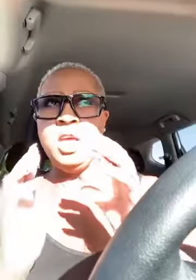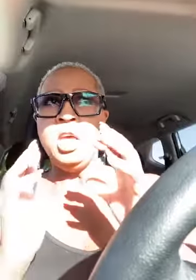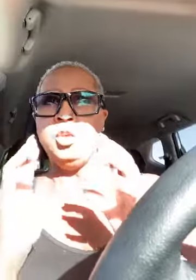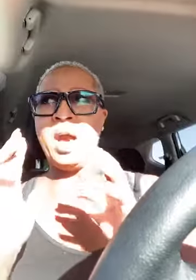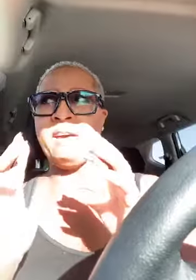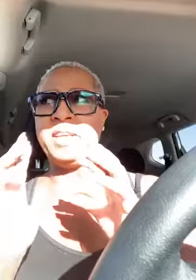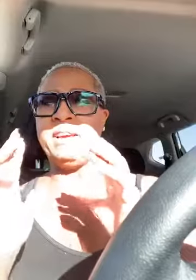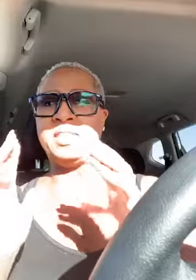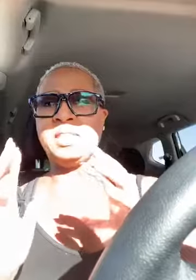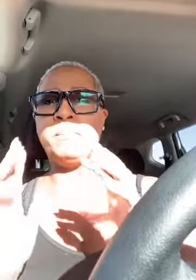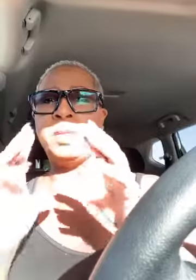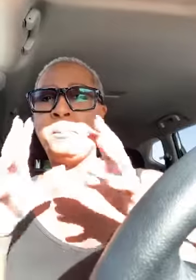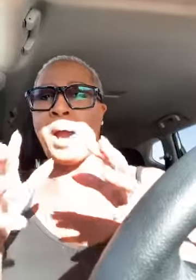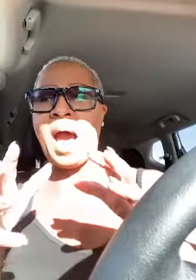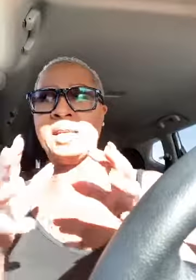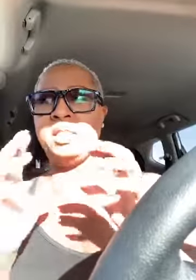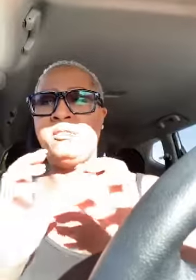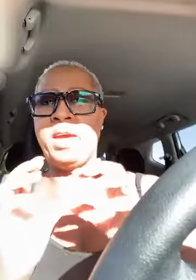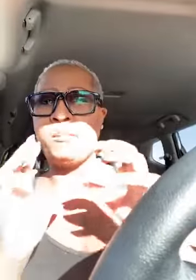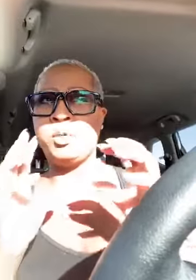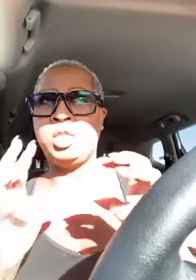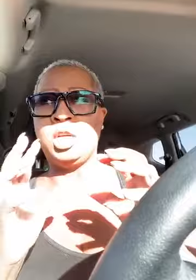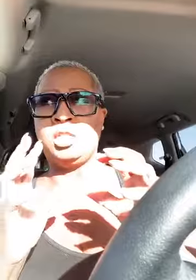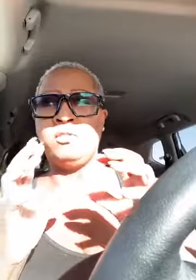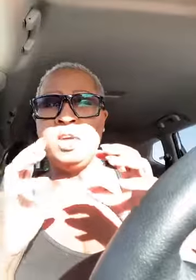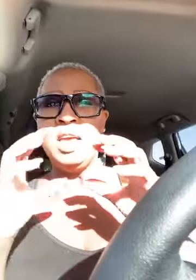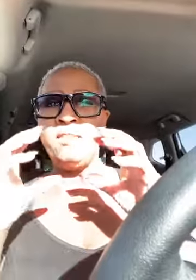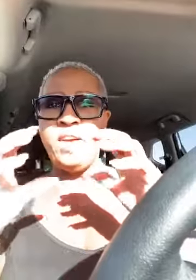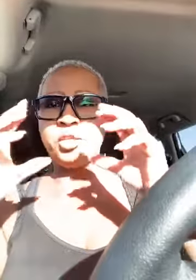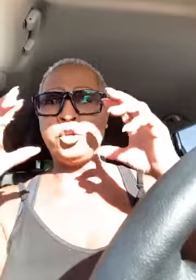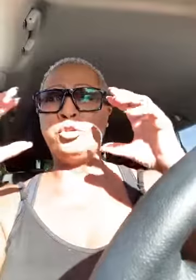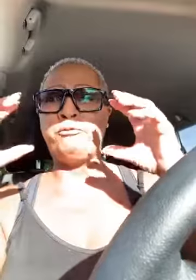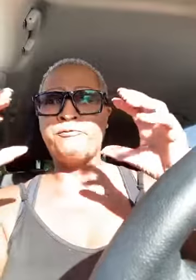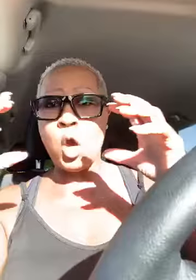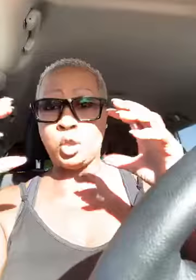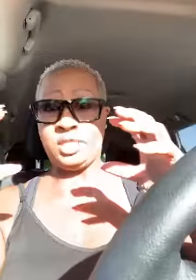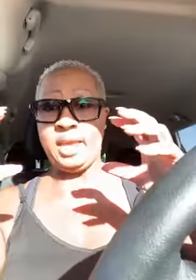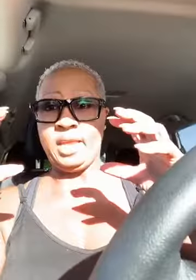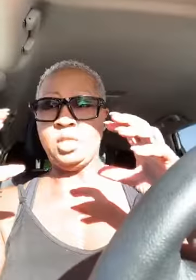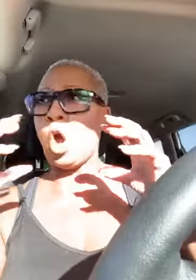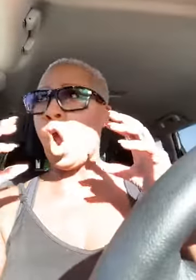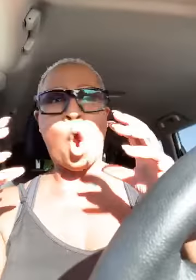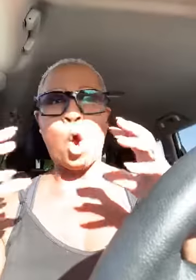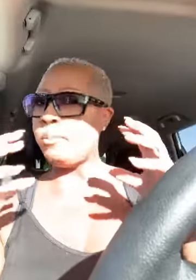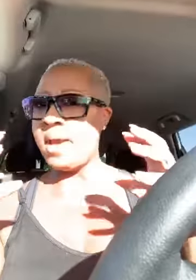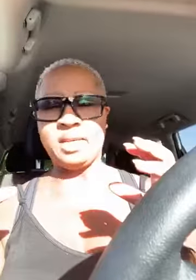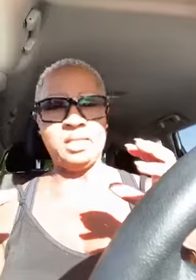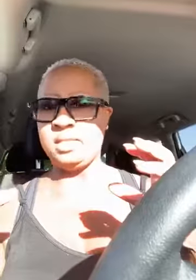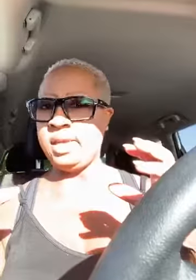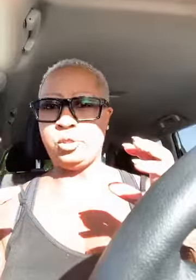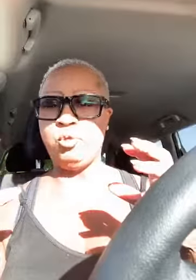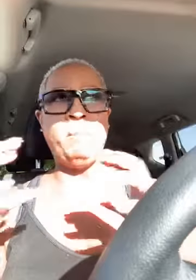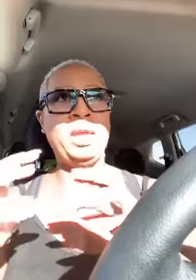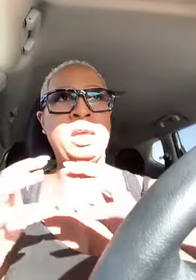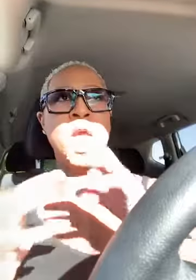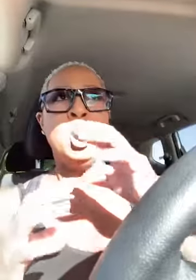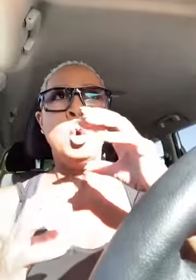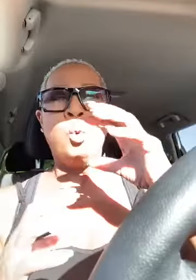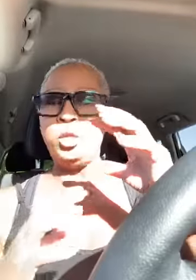you have to have something positive and productive that your default settings are automatically set to meaning when